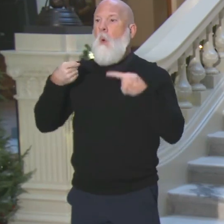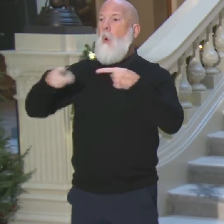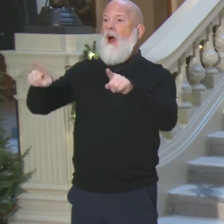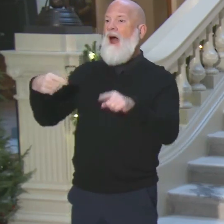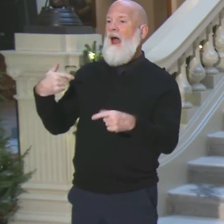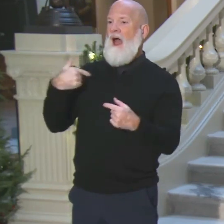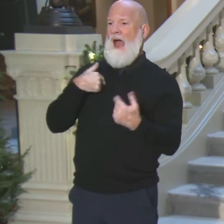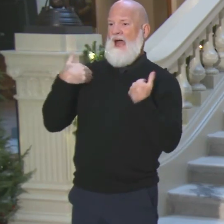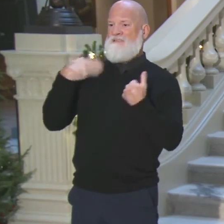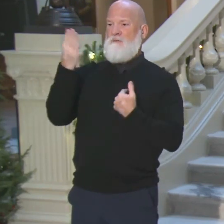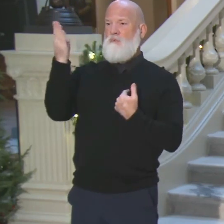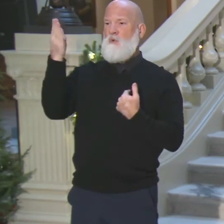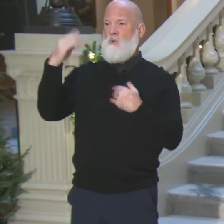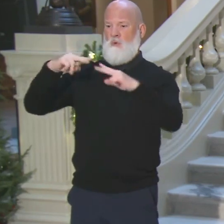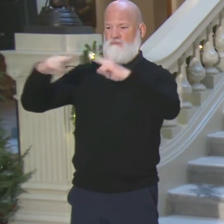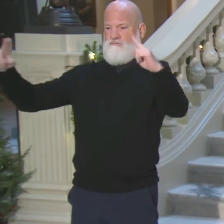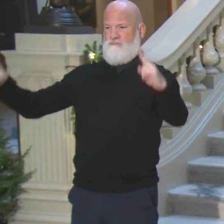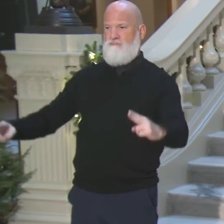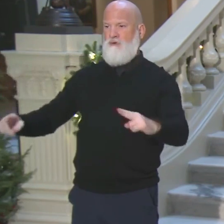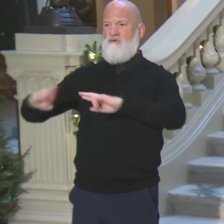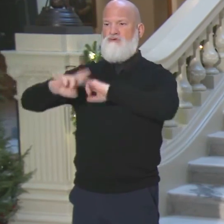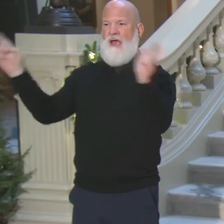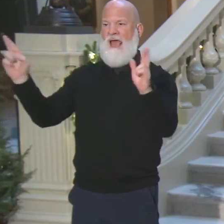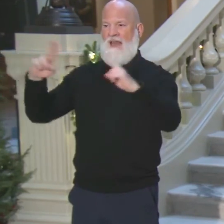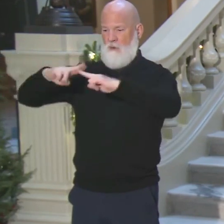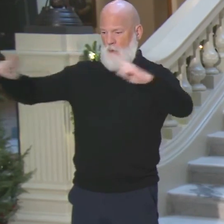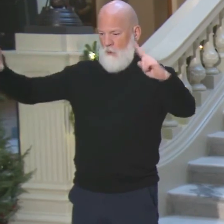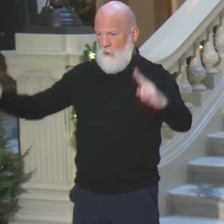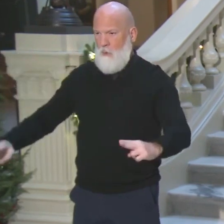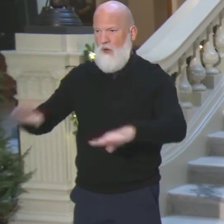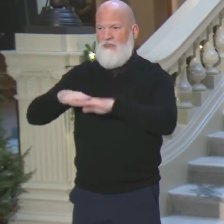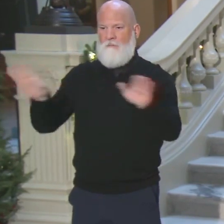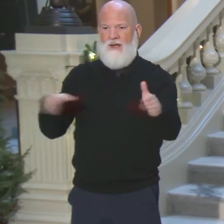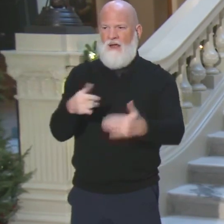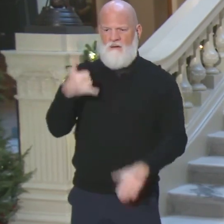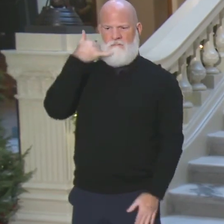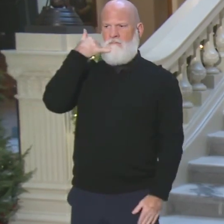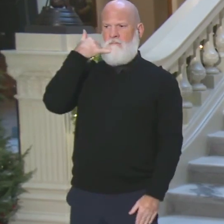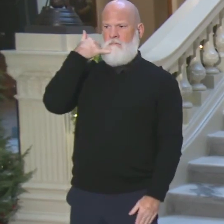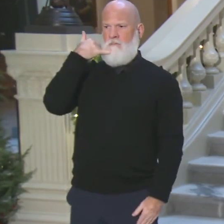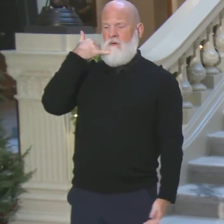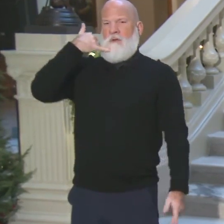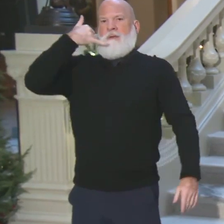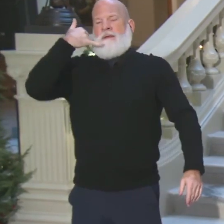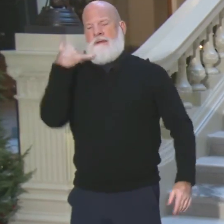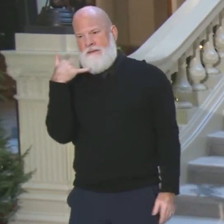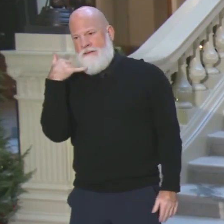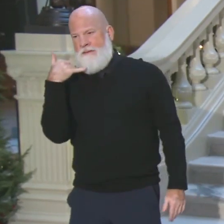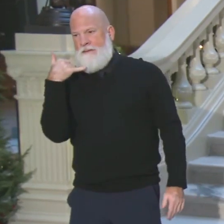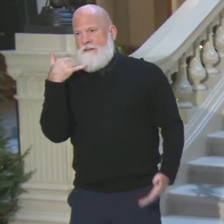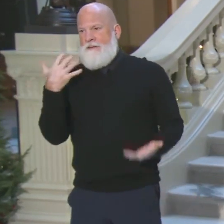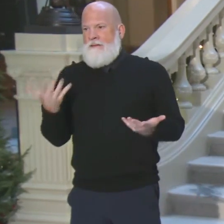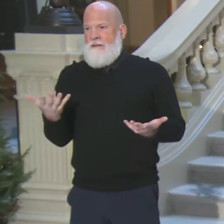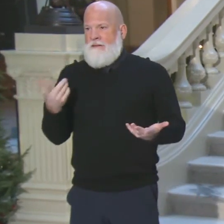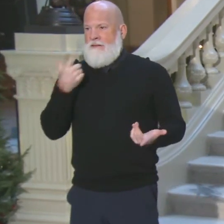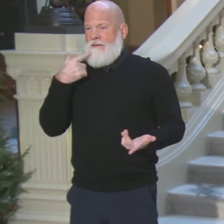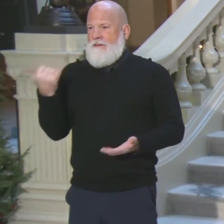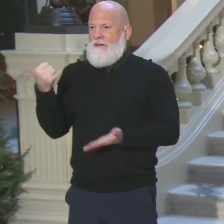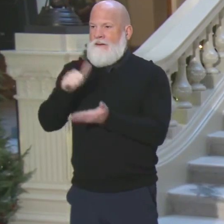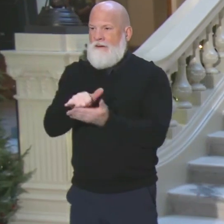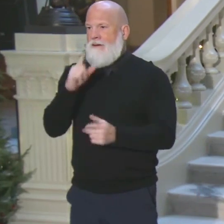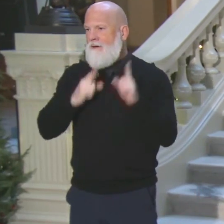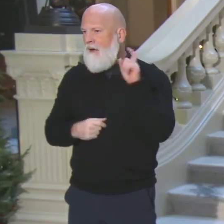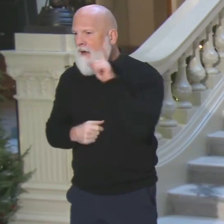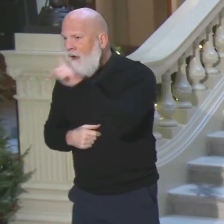seal up these containers. And you can see his shoulders kind of slump for a second. Then he goes over and does some more work on the side. I think